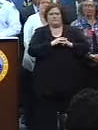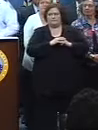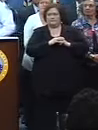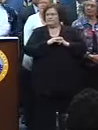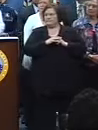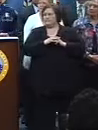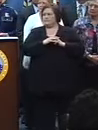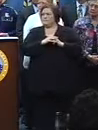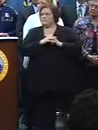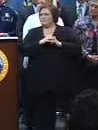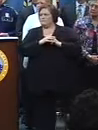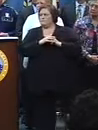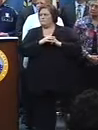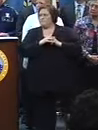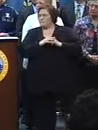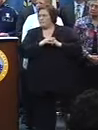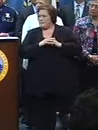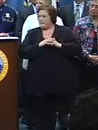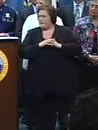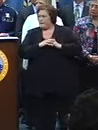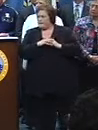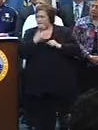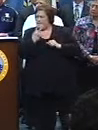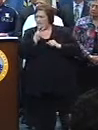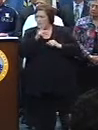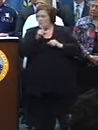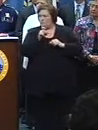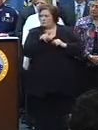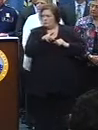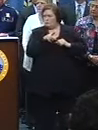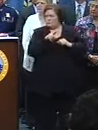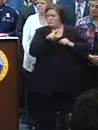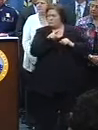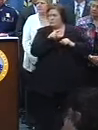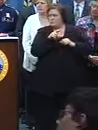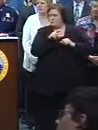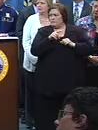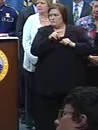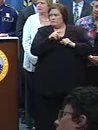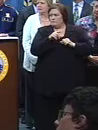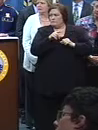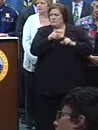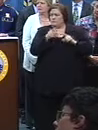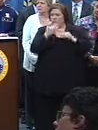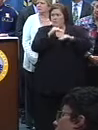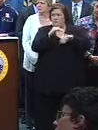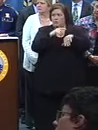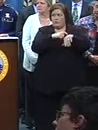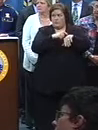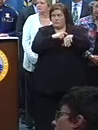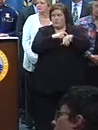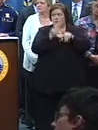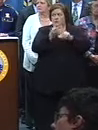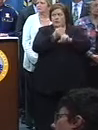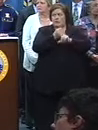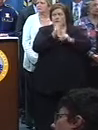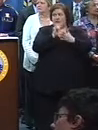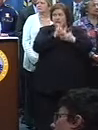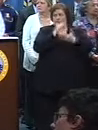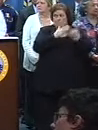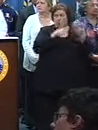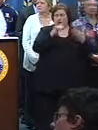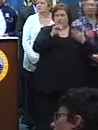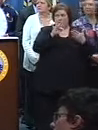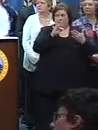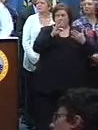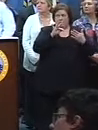Frank. Two quick ones. The curfew arrests are part of the total? One thousand is part of the total?